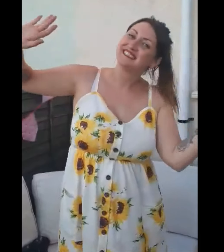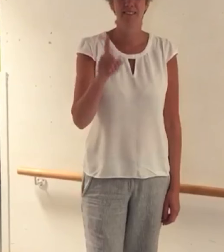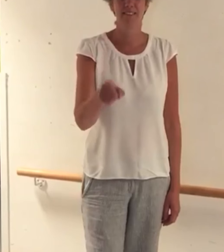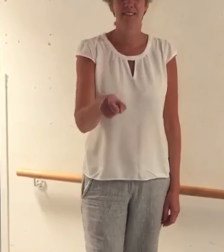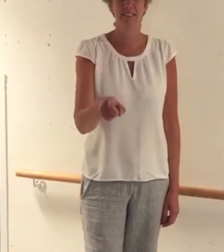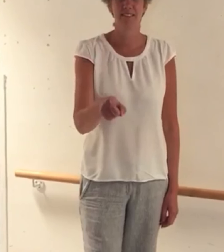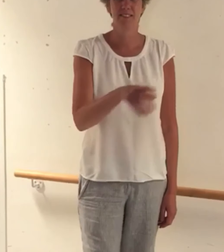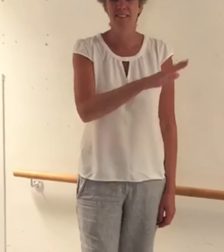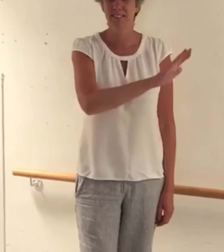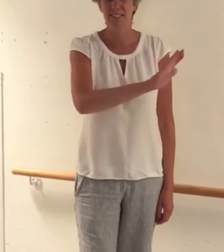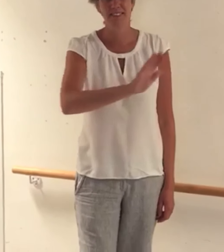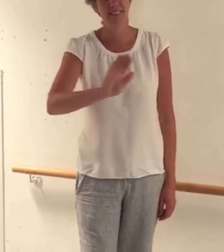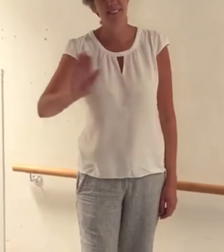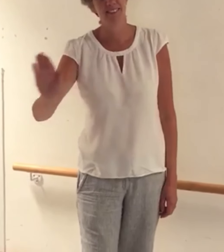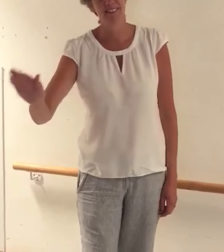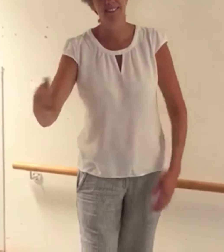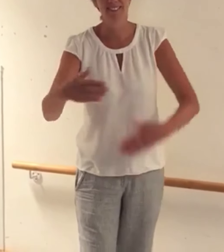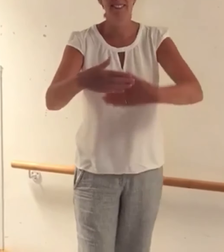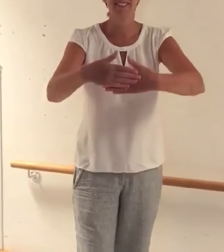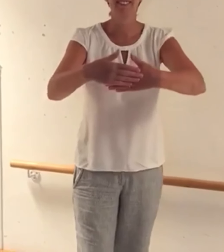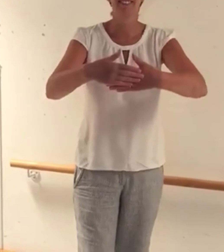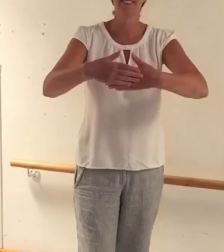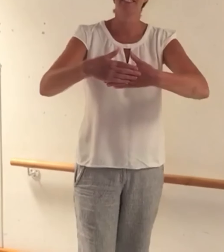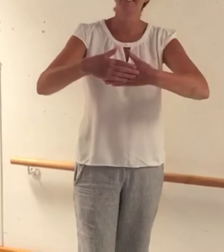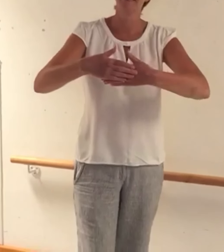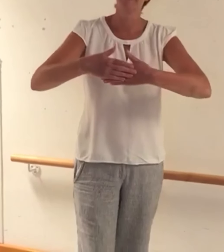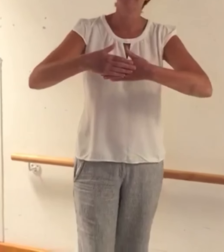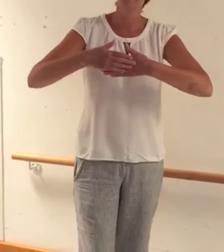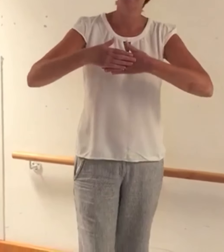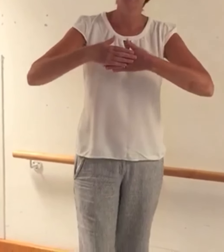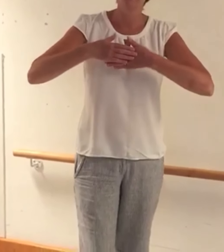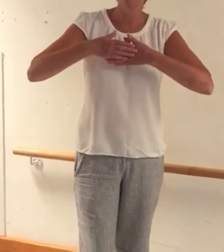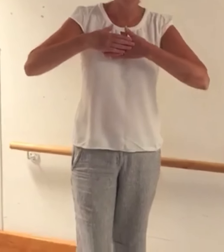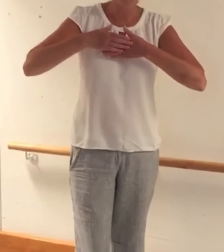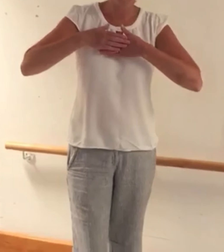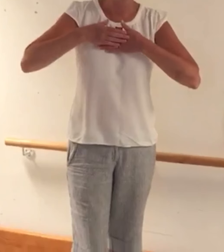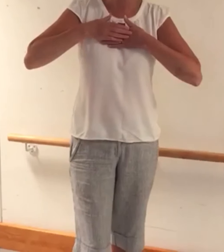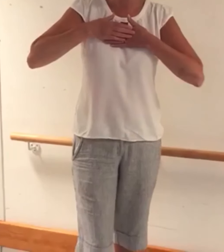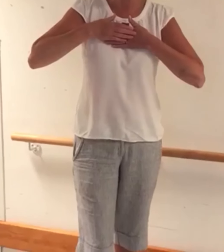So if you cannot take my hand